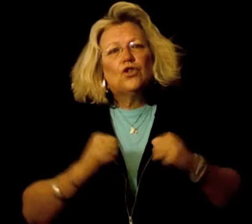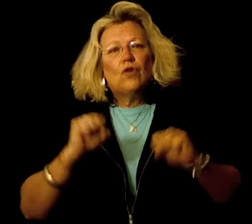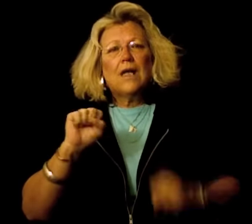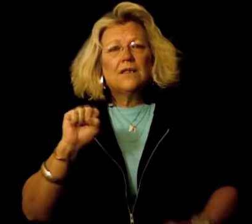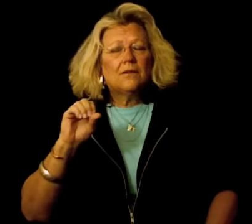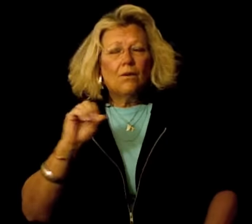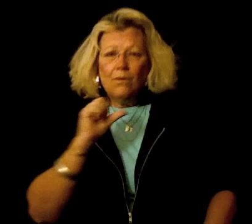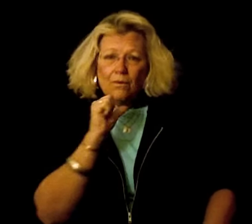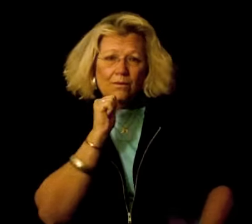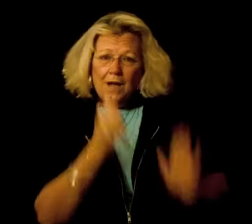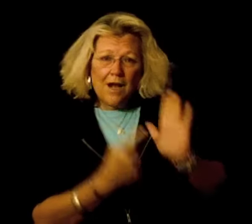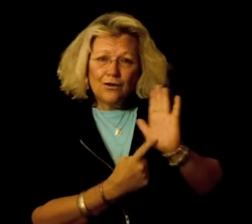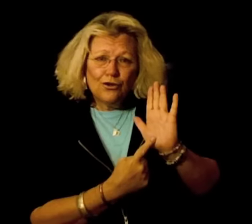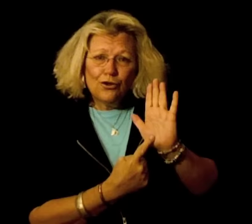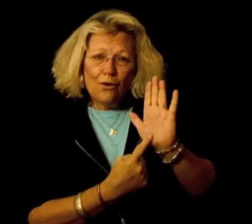tried so not to show.